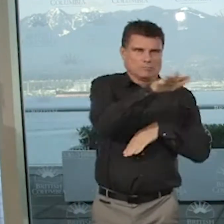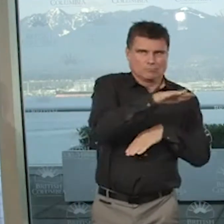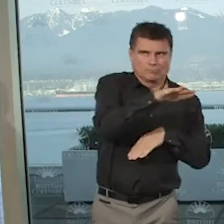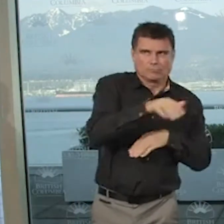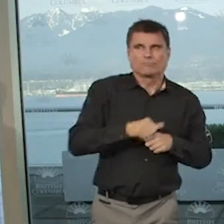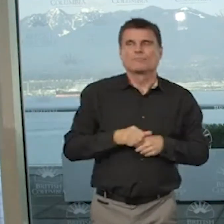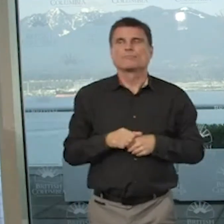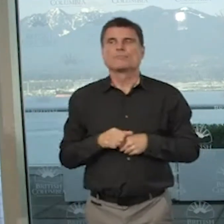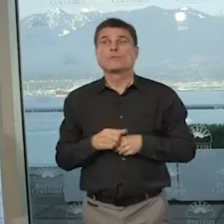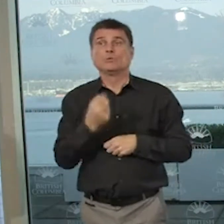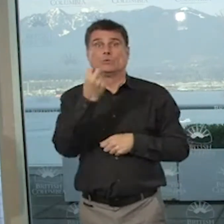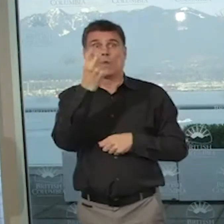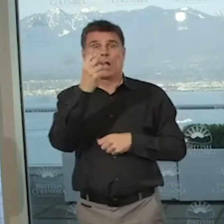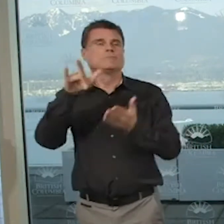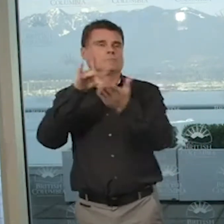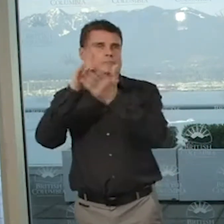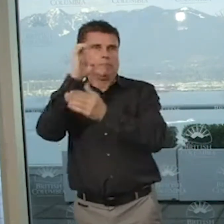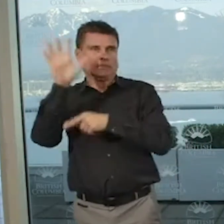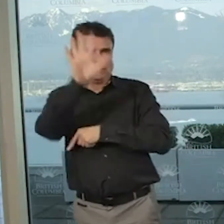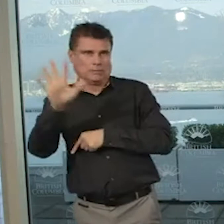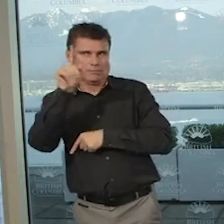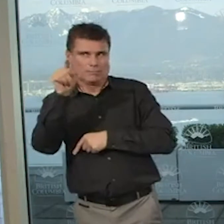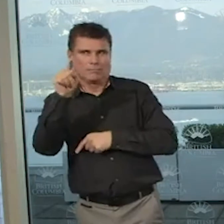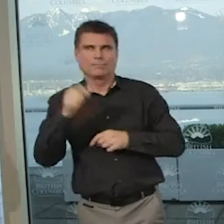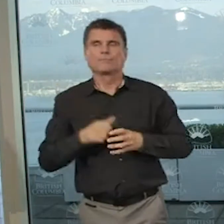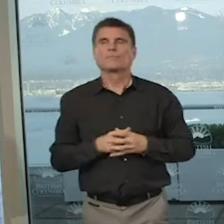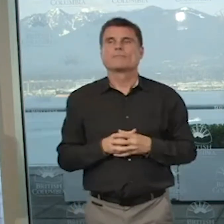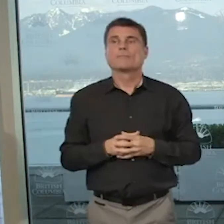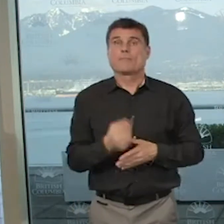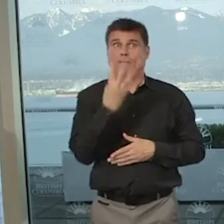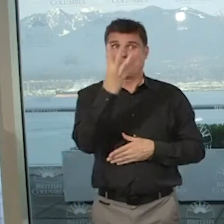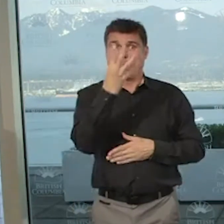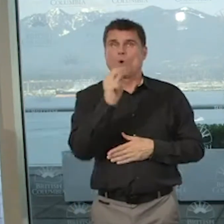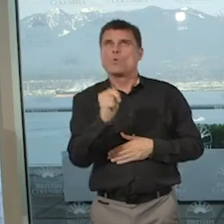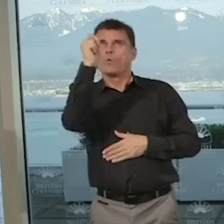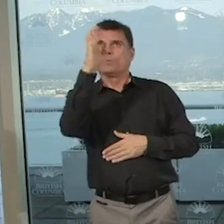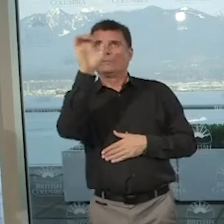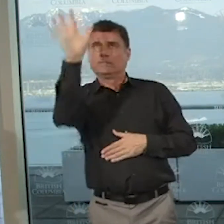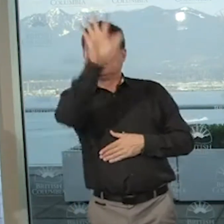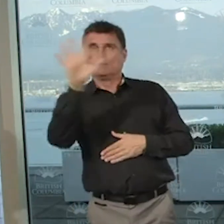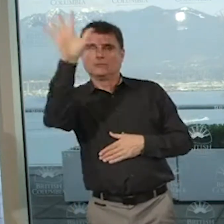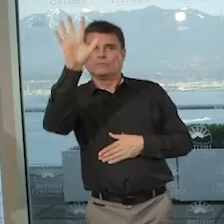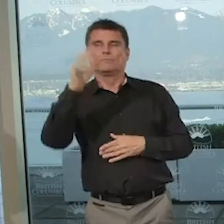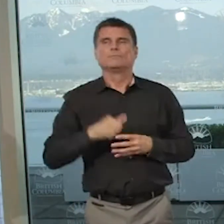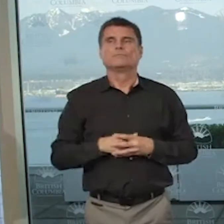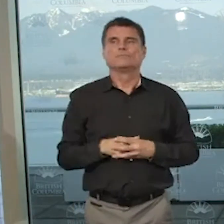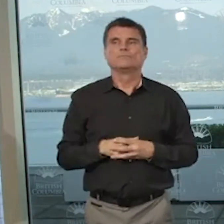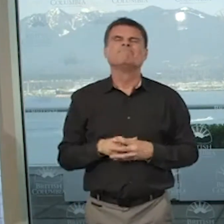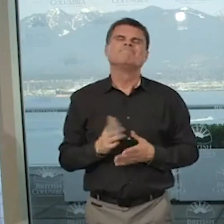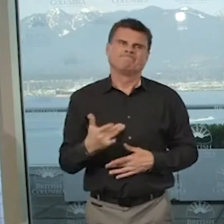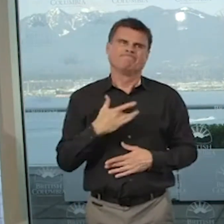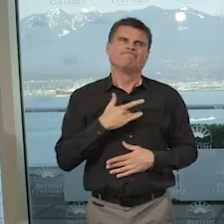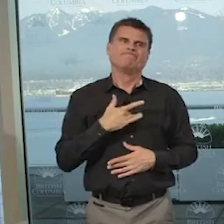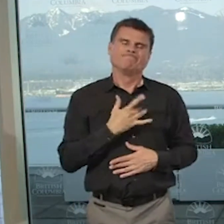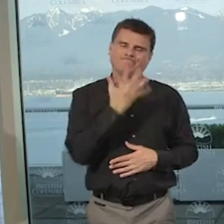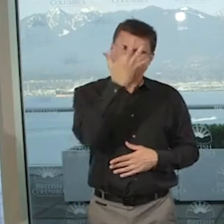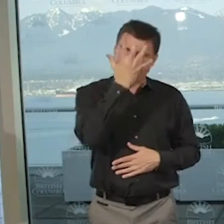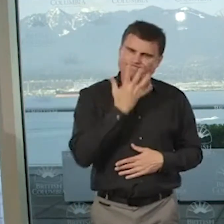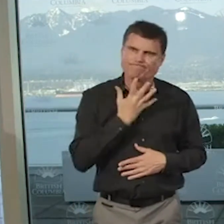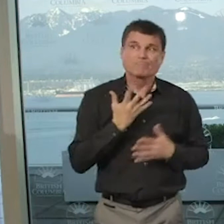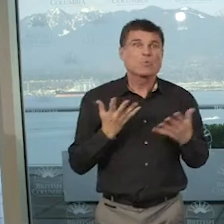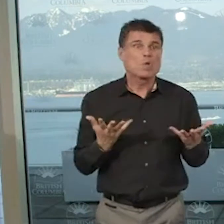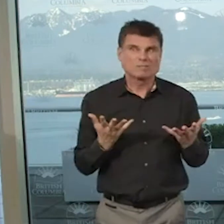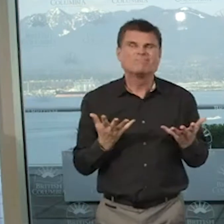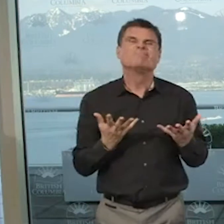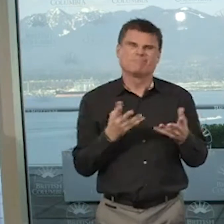and four remain in the north. We have, unfortunately and sadly, one additional death to